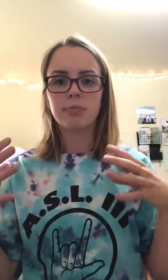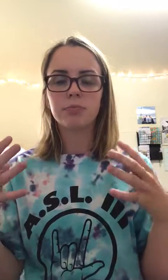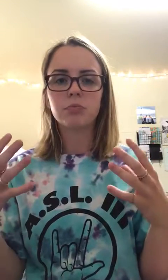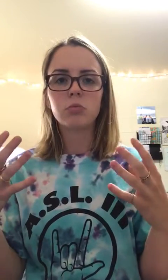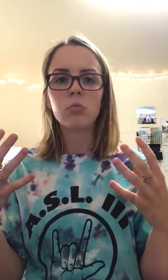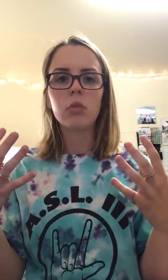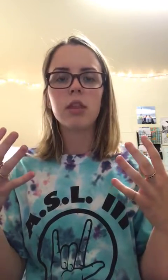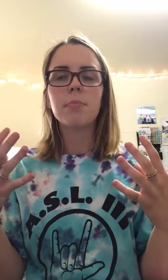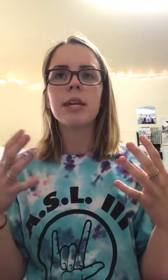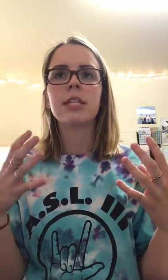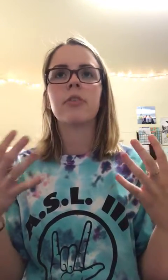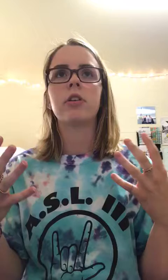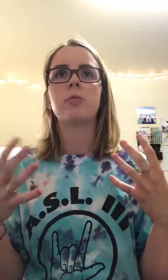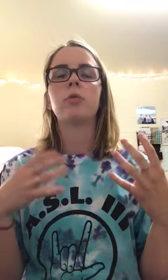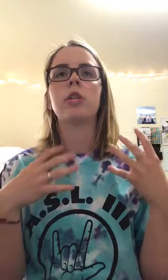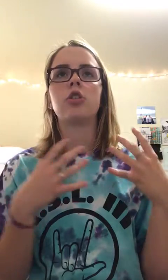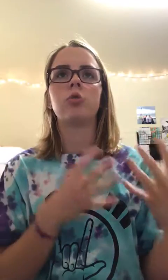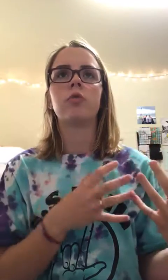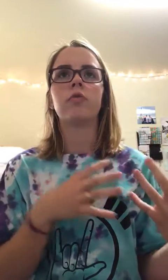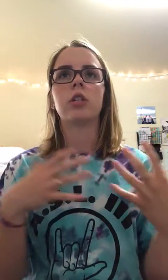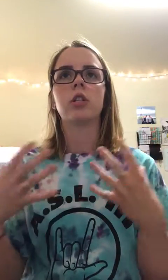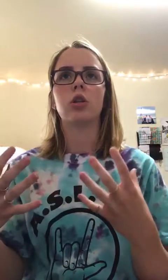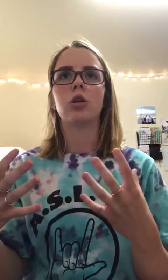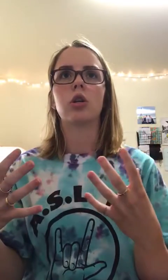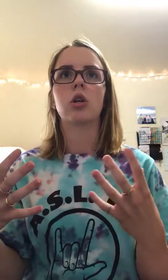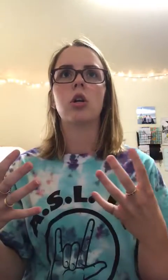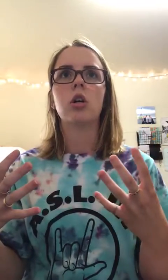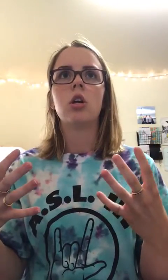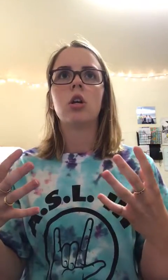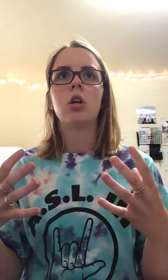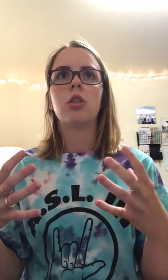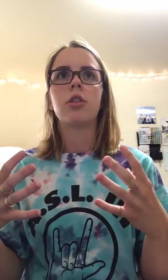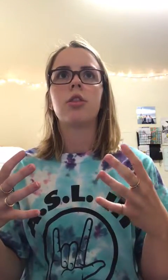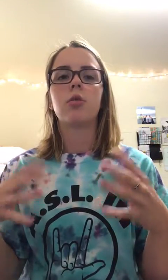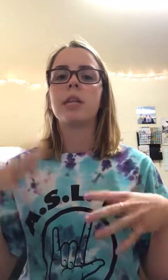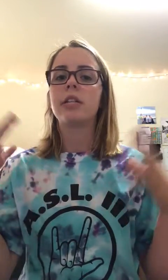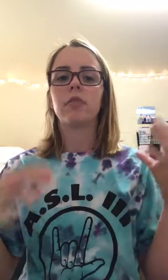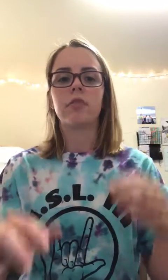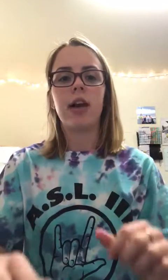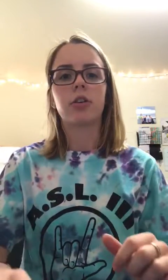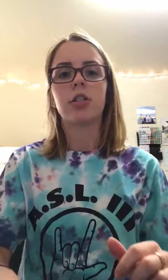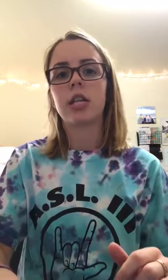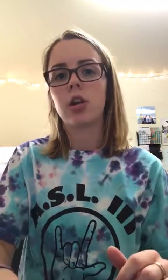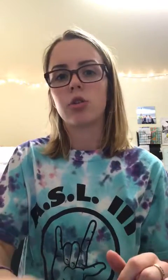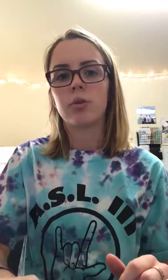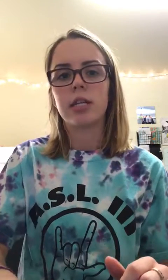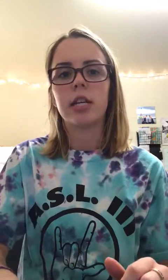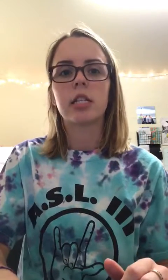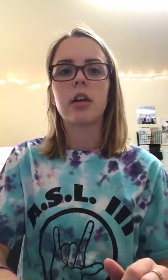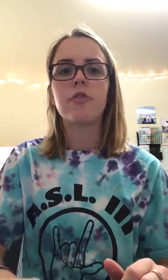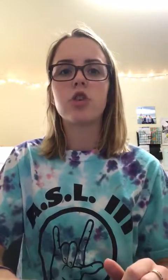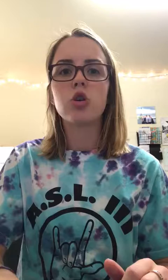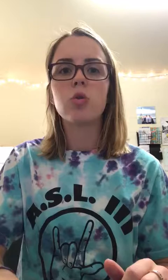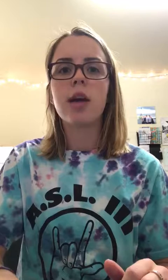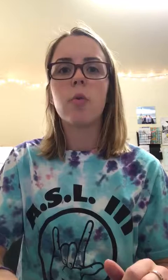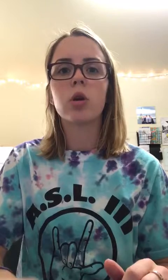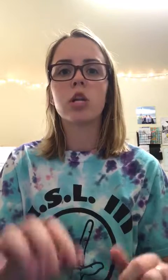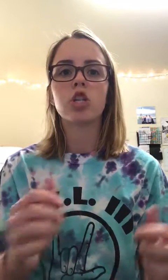the main difference between a student versus a learner, there are many different factors and characteristics. A few that were in